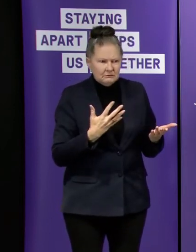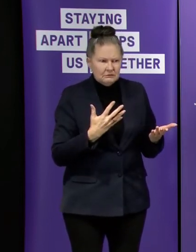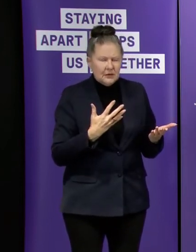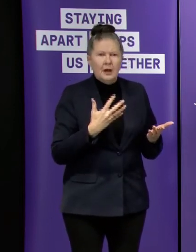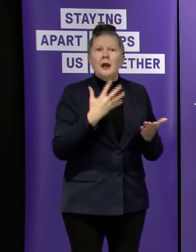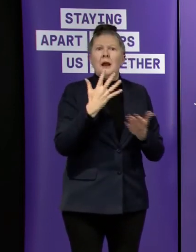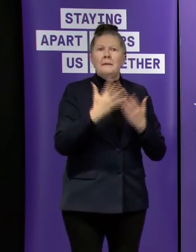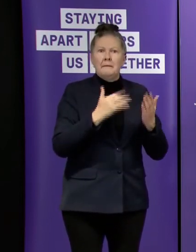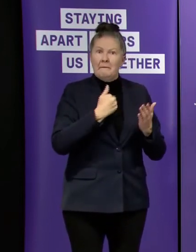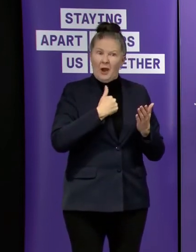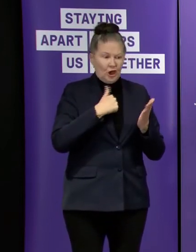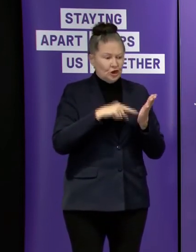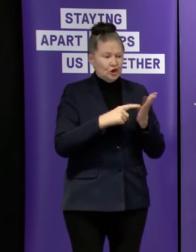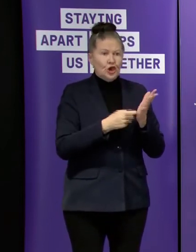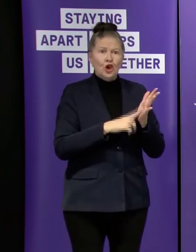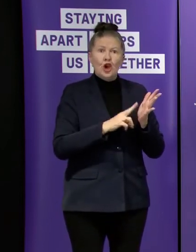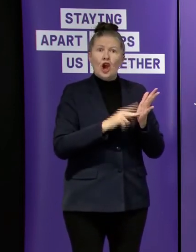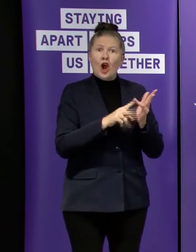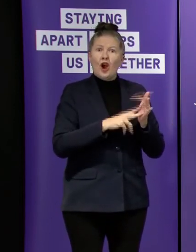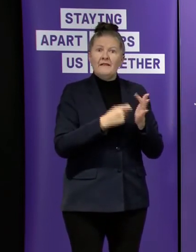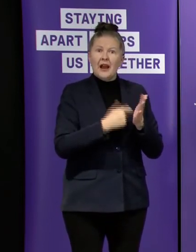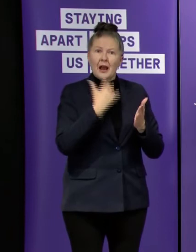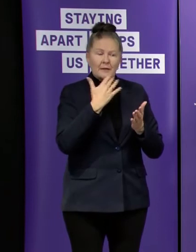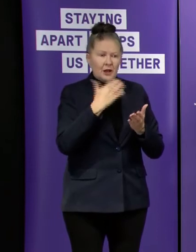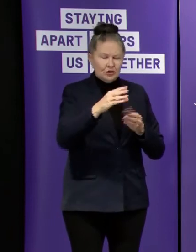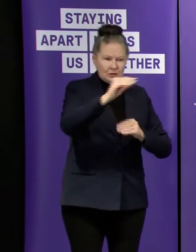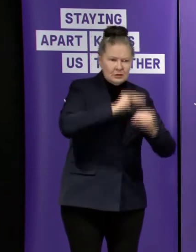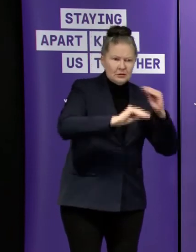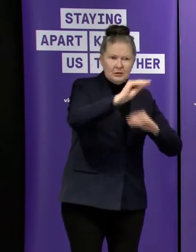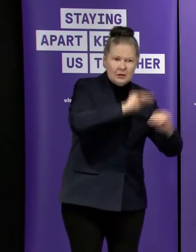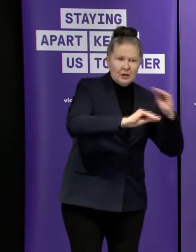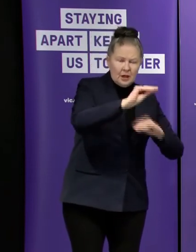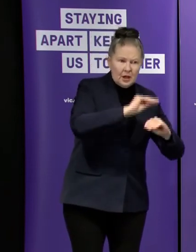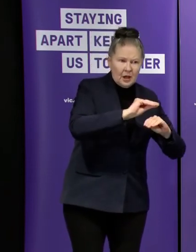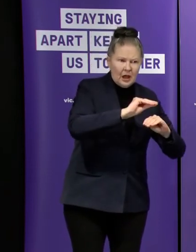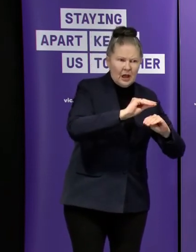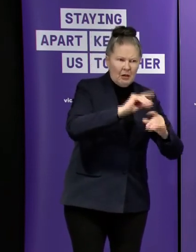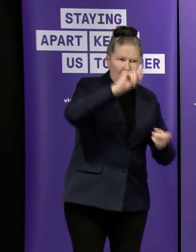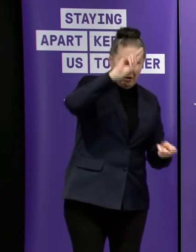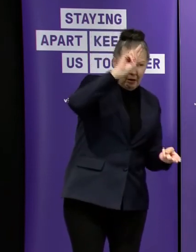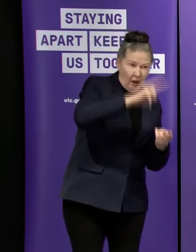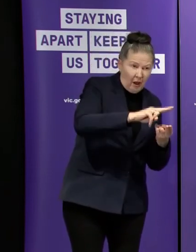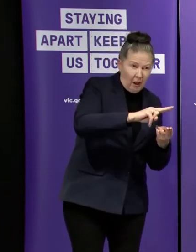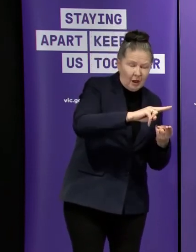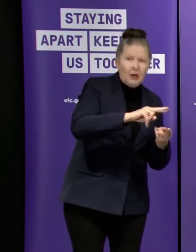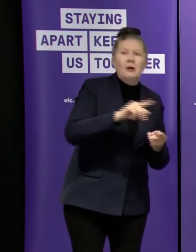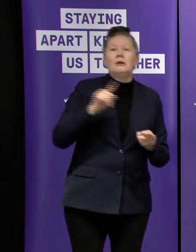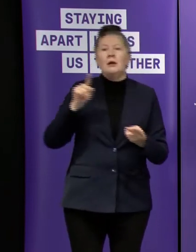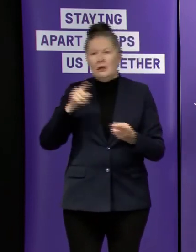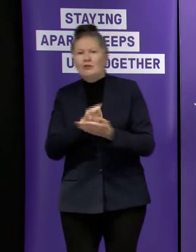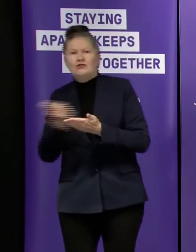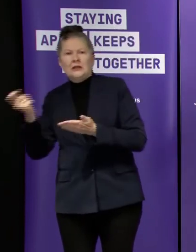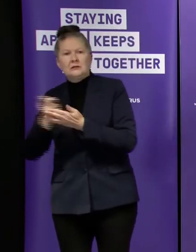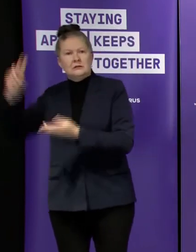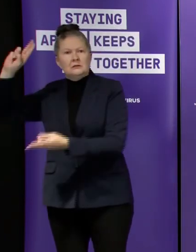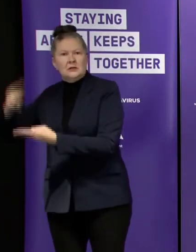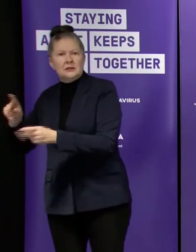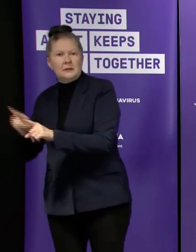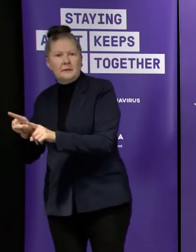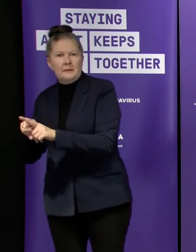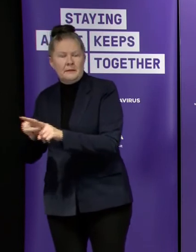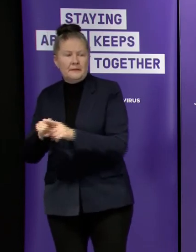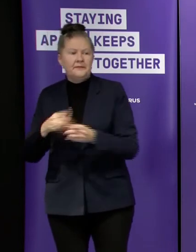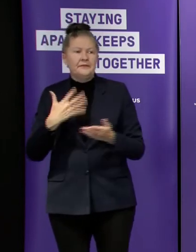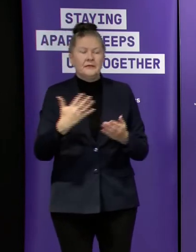an expectation that that is similarly reflected in terms of the rent relief that you get residential and commercial landlords